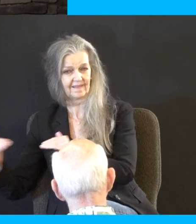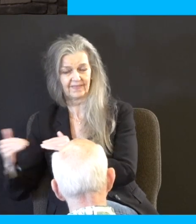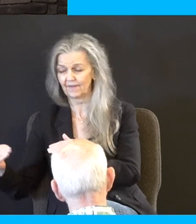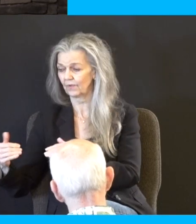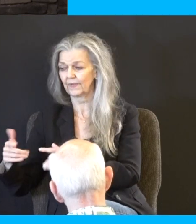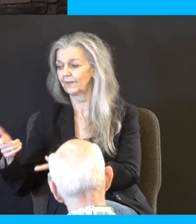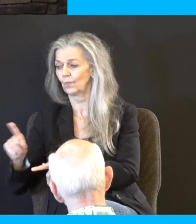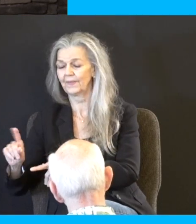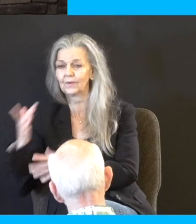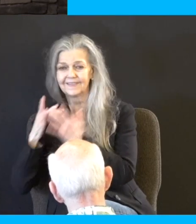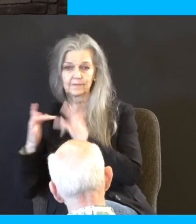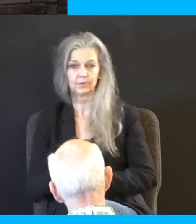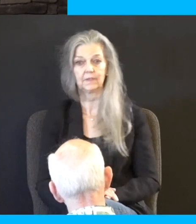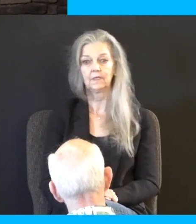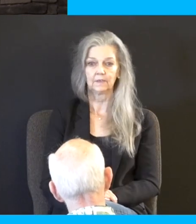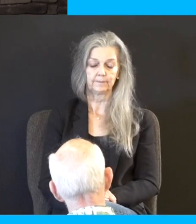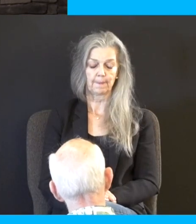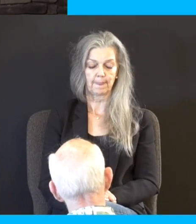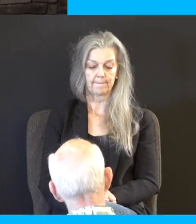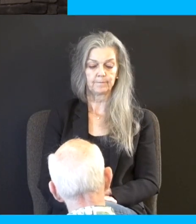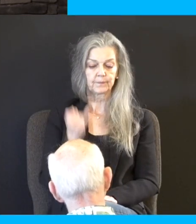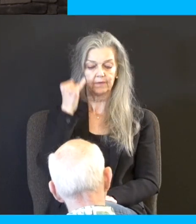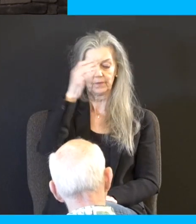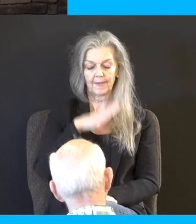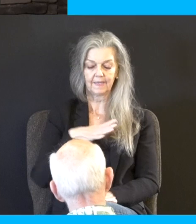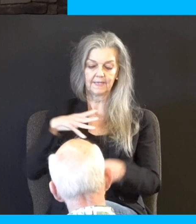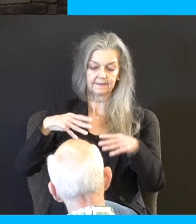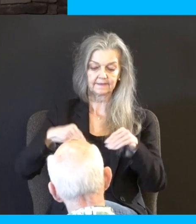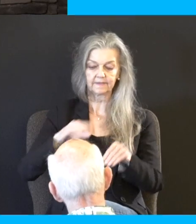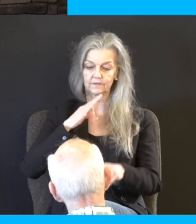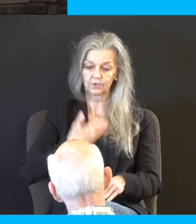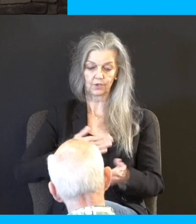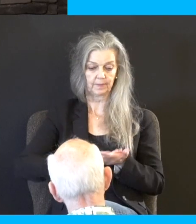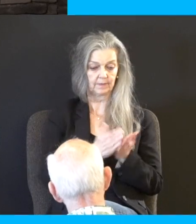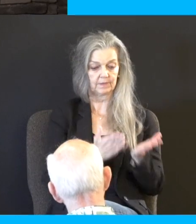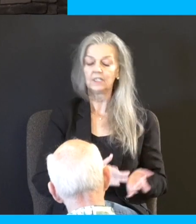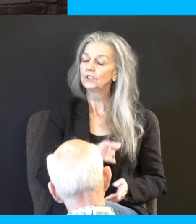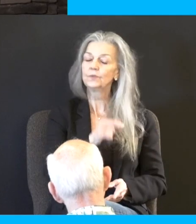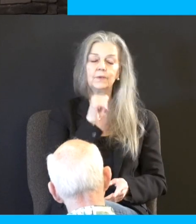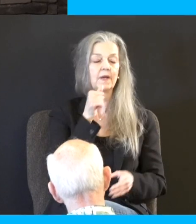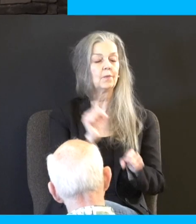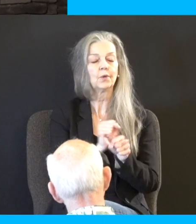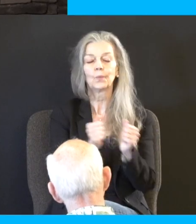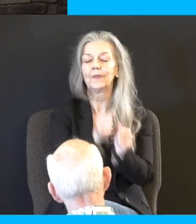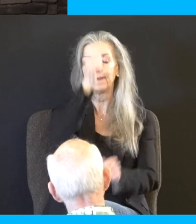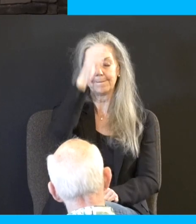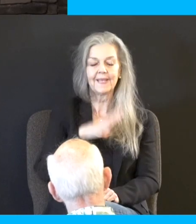simply point them out. If a man sell his daughter to be a maidservant, she shall not go out as the menservants do. Verse 8, and if she please